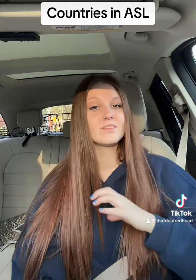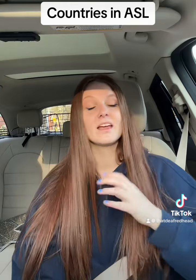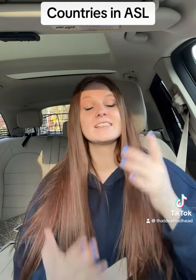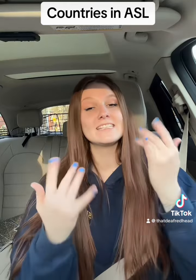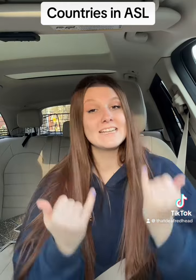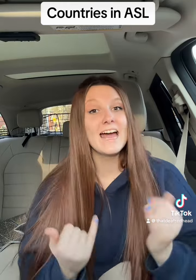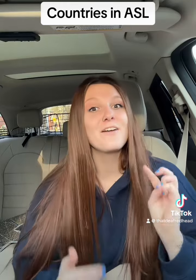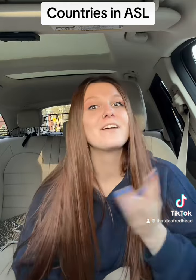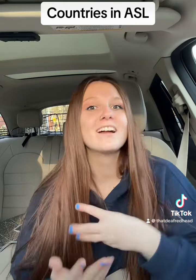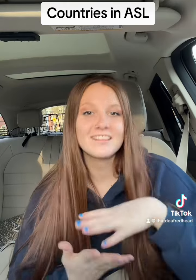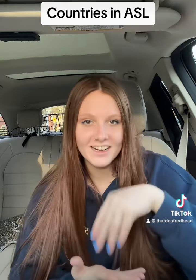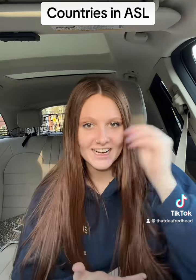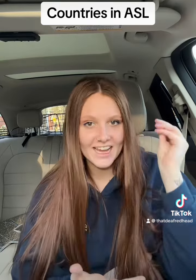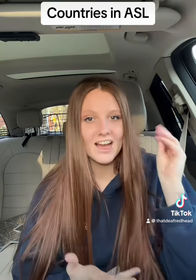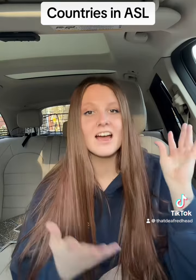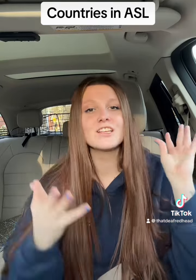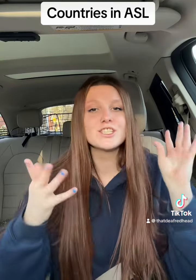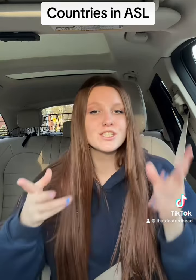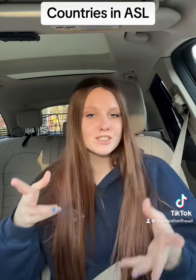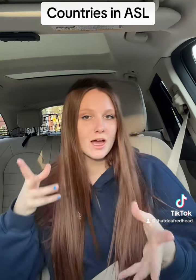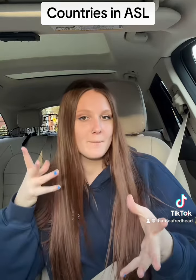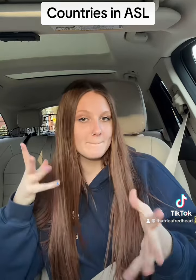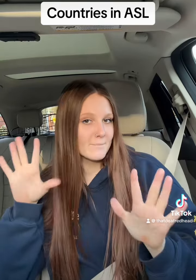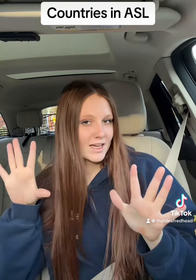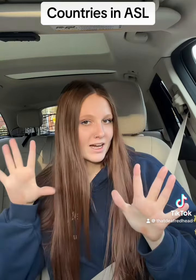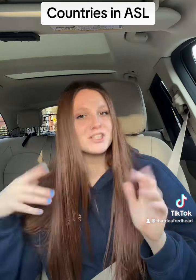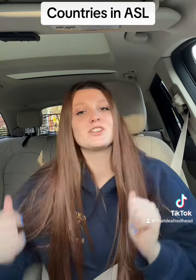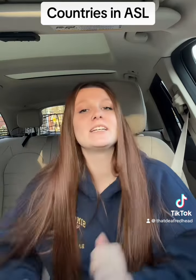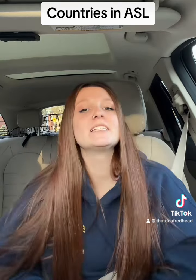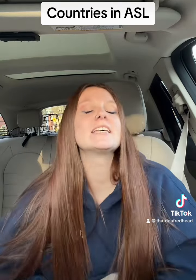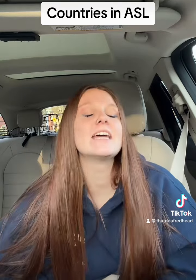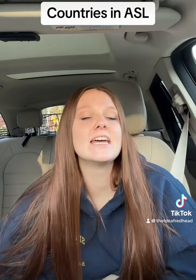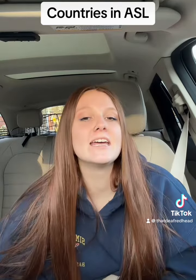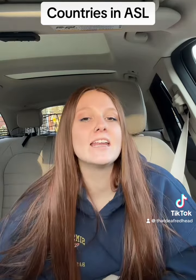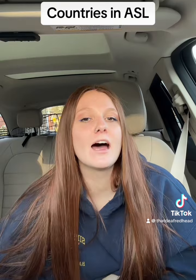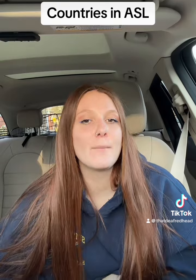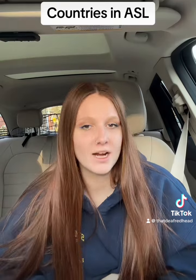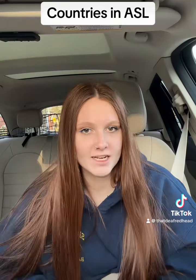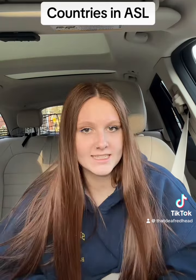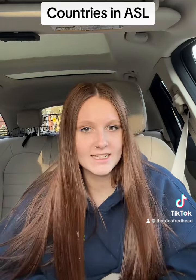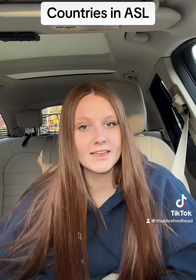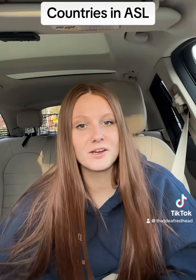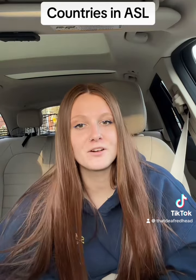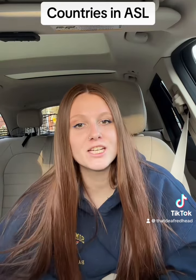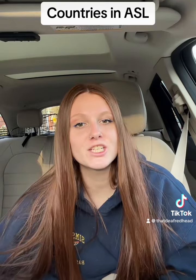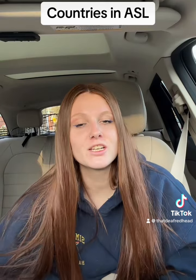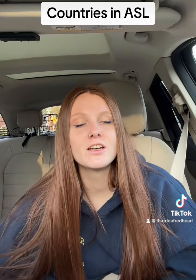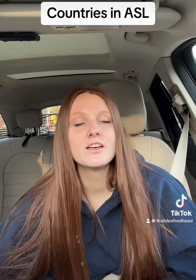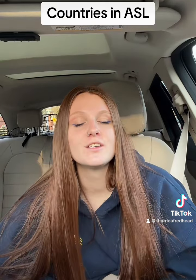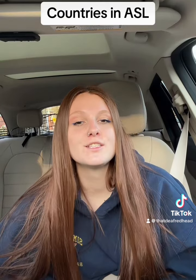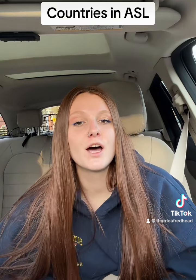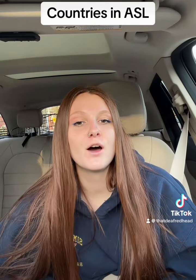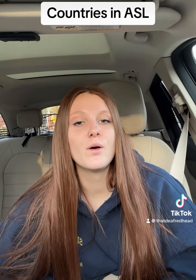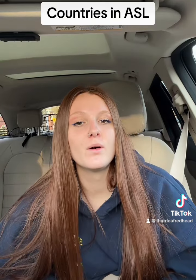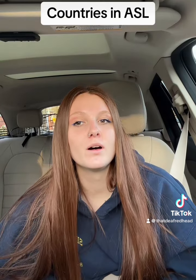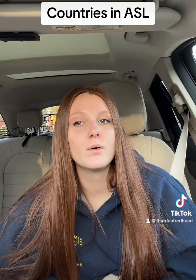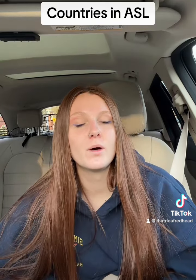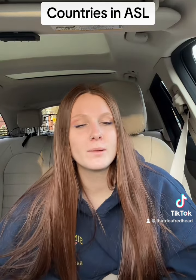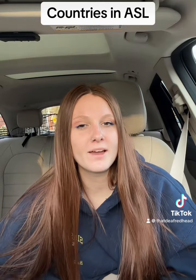Today we are learning some countries in American Sign Language. So one of my